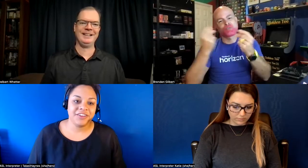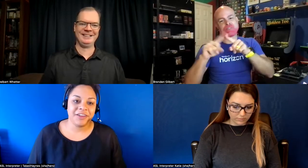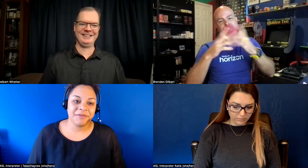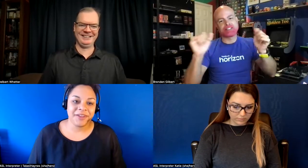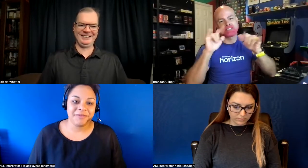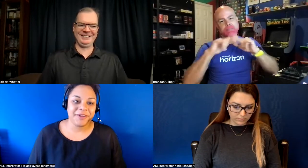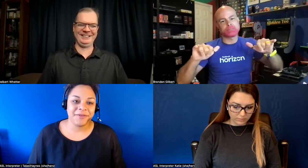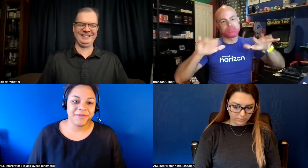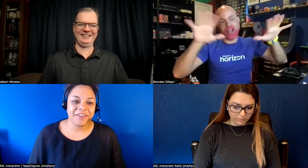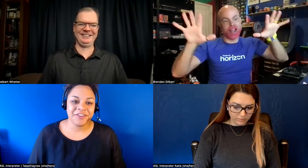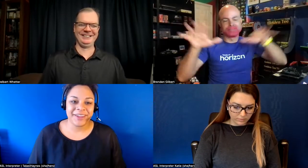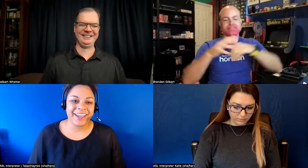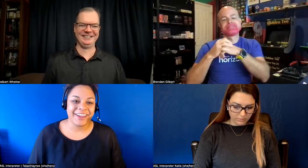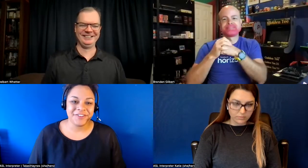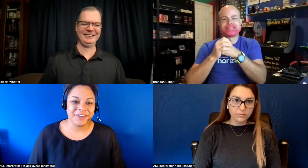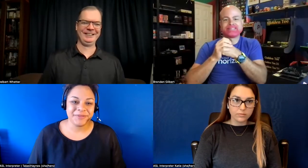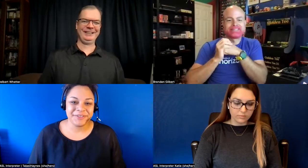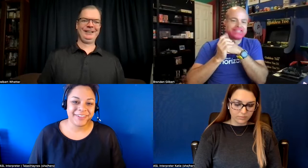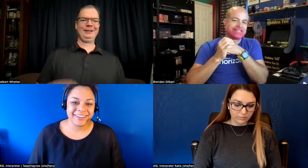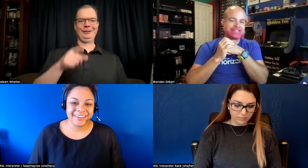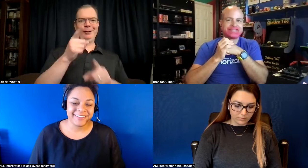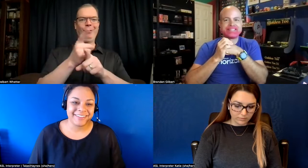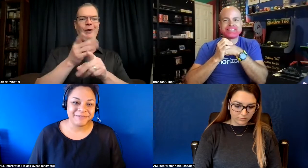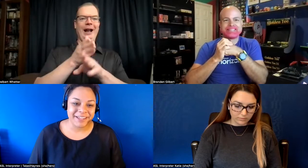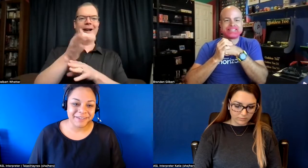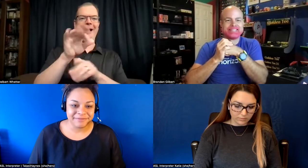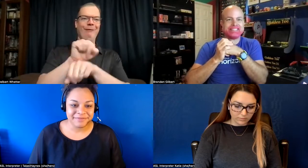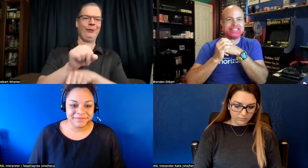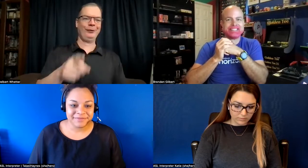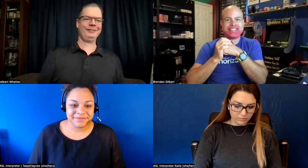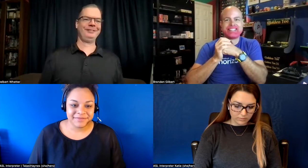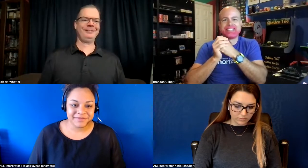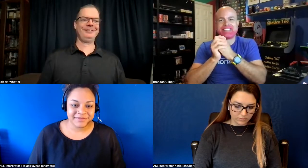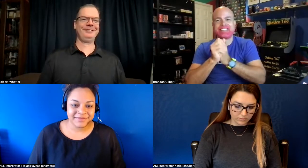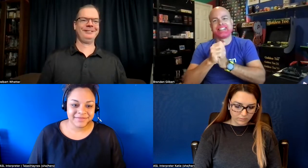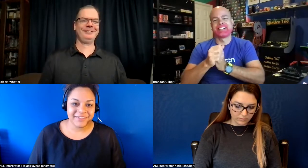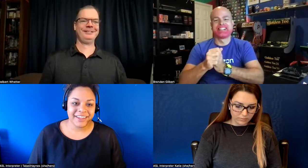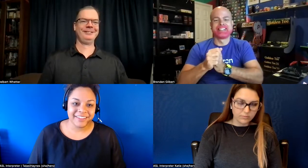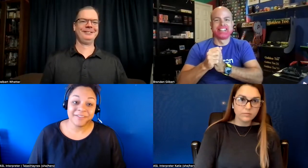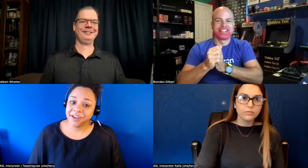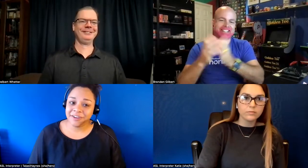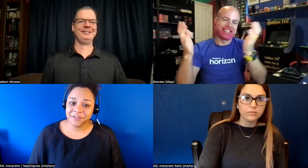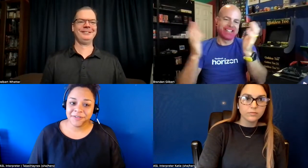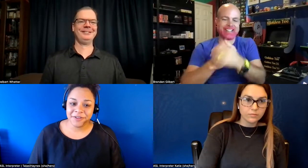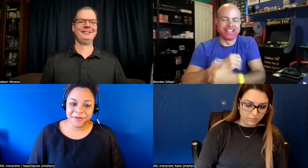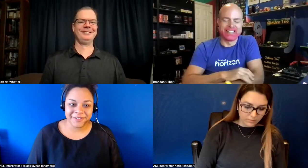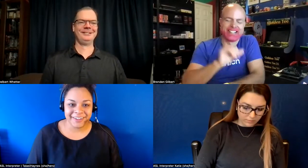helps my my you know my passion my high energy and i will do a lot of things at the same time yeah that's right you're in the right field of work for that